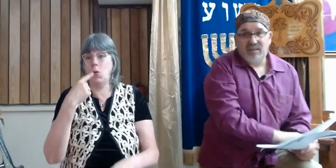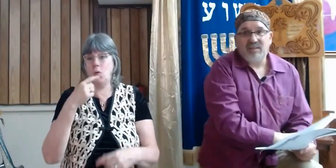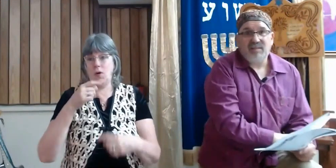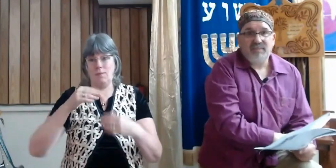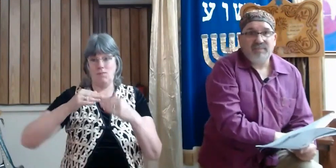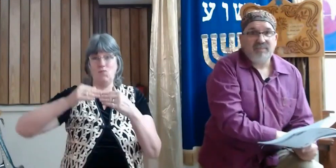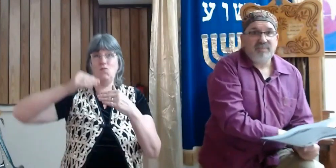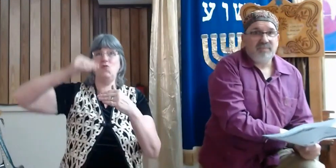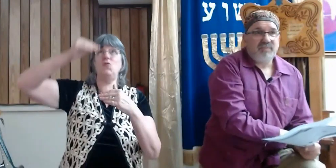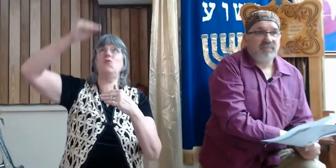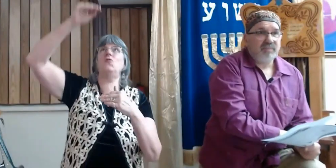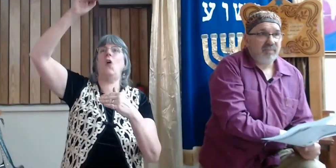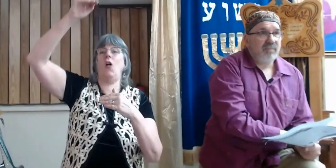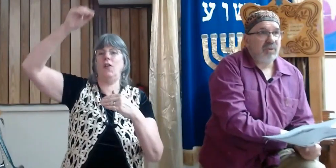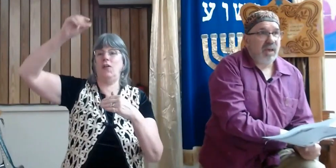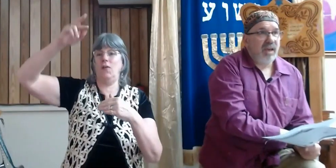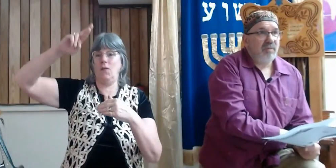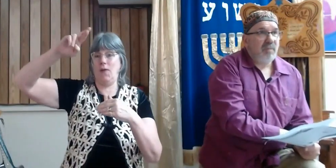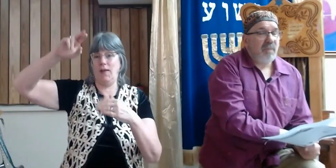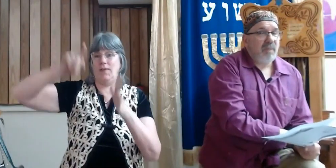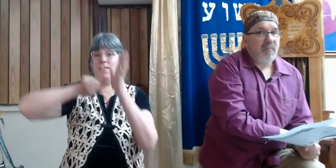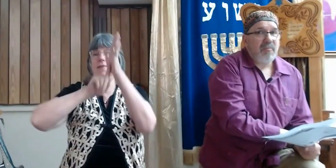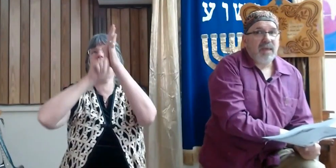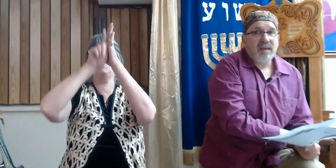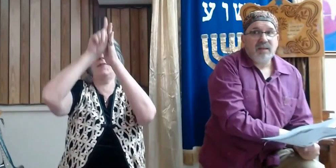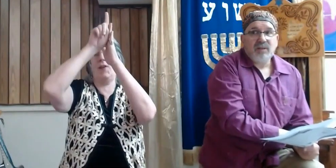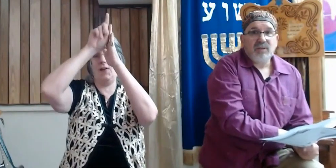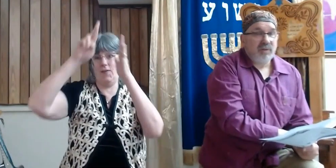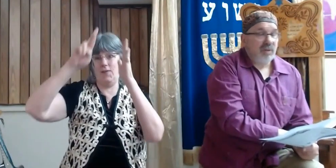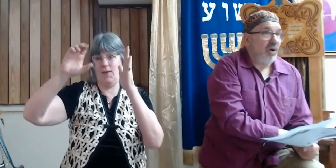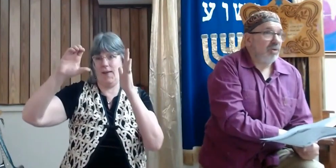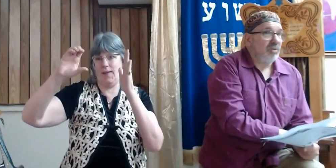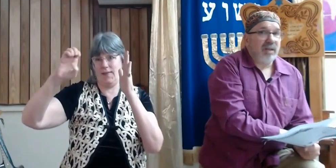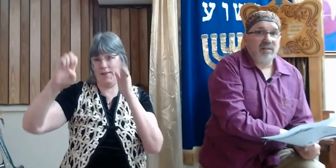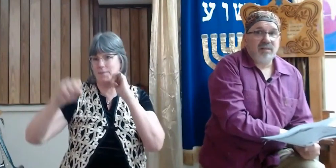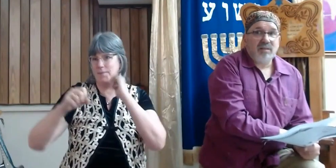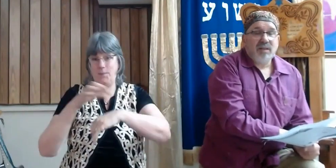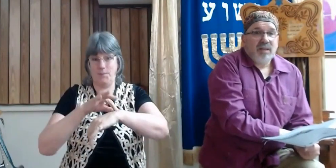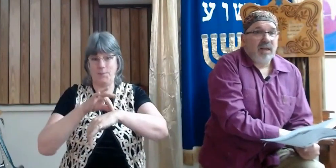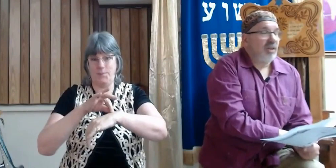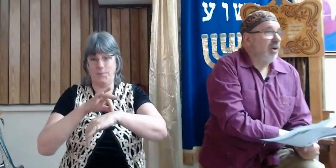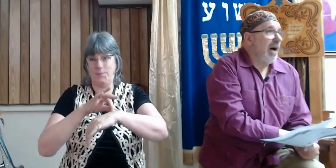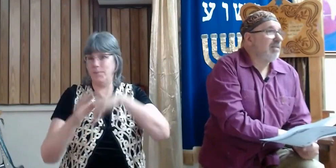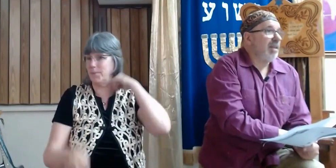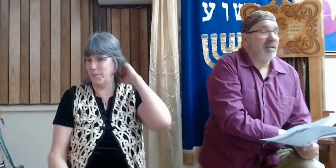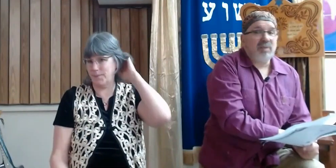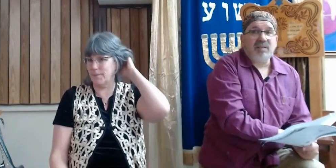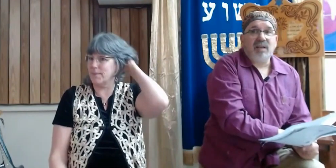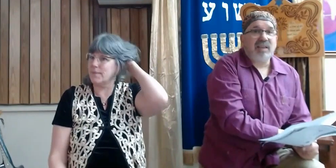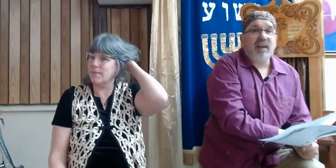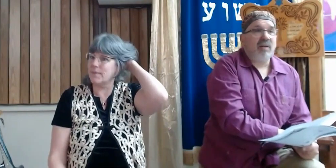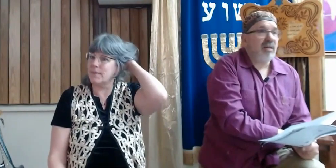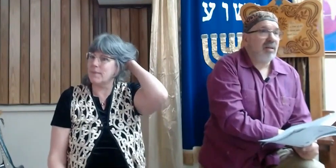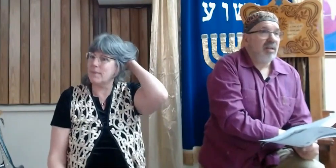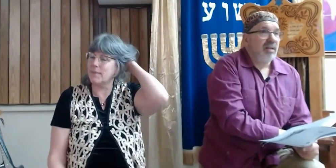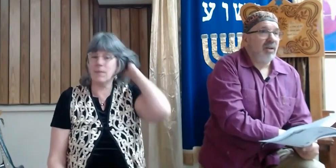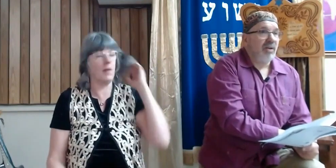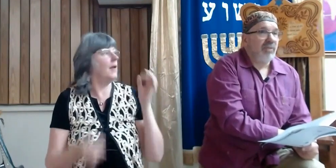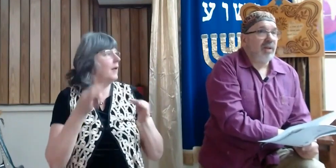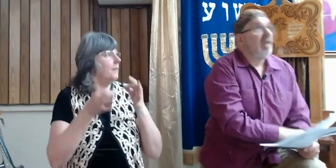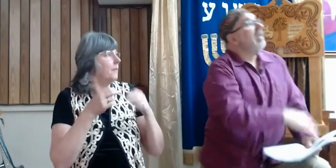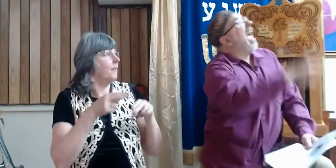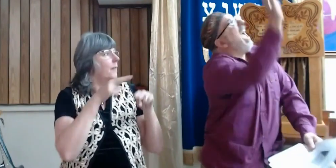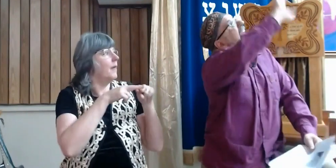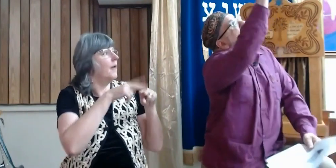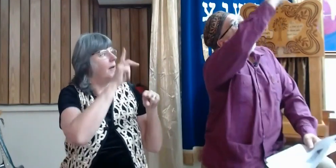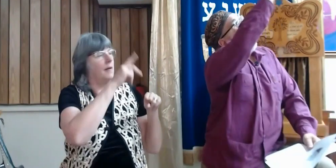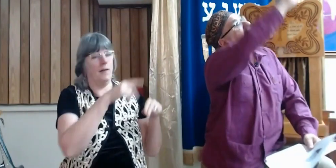race. Okay? A taller race. Like, you know, I stand beside Garrett, you